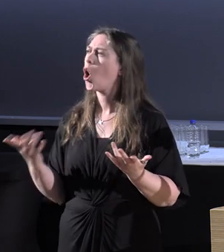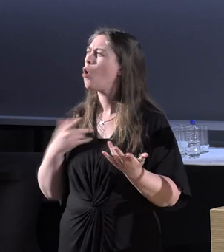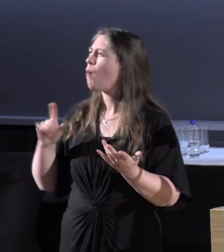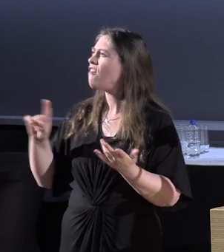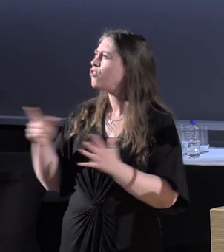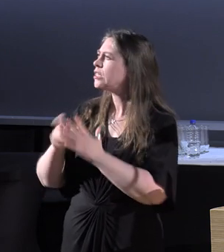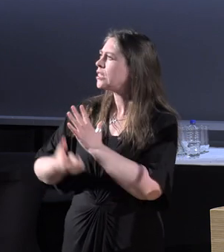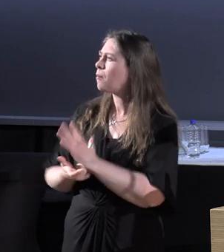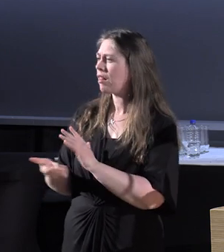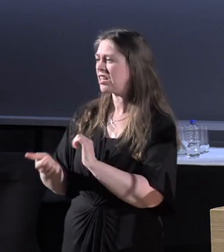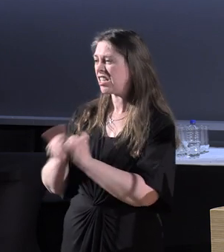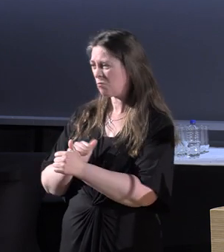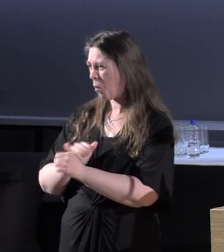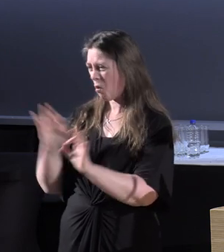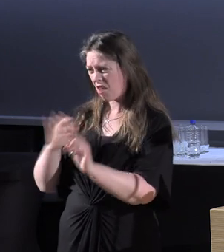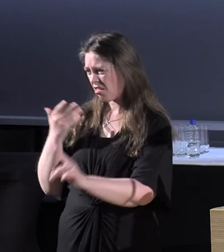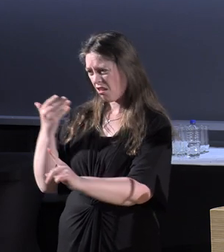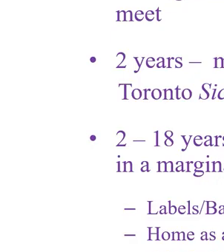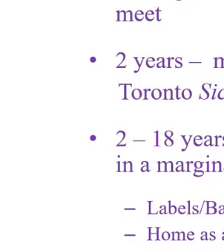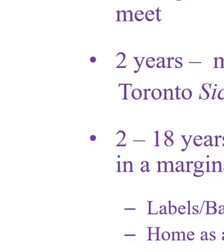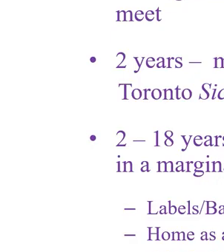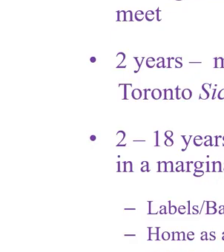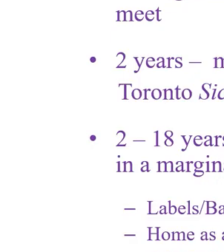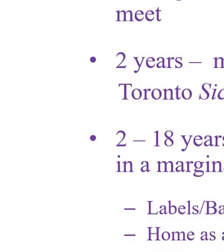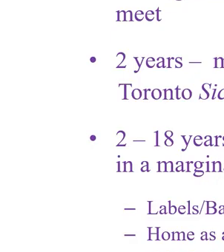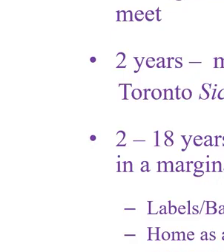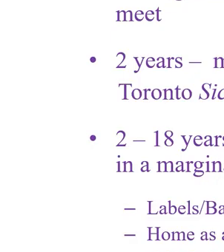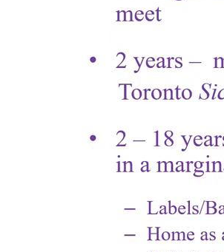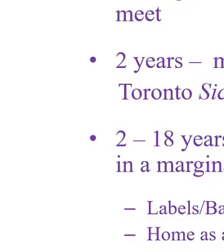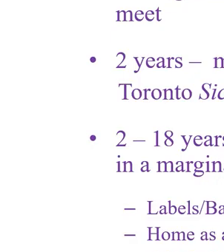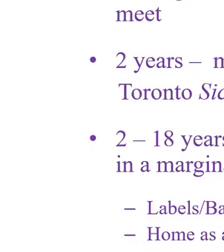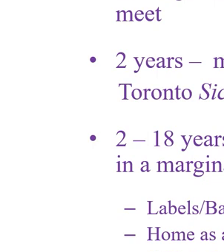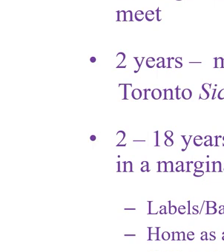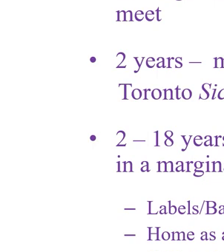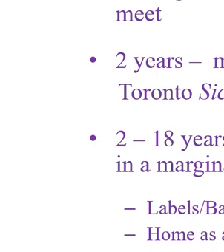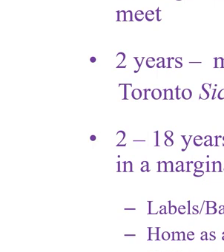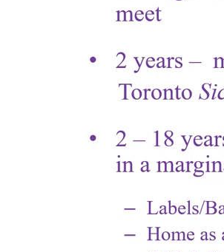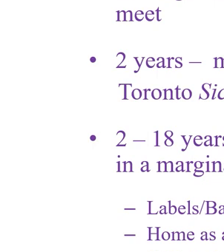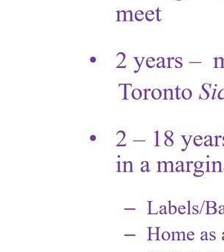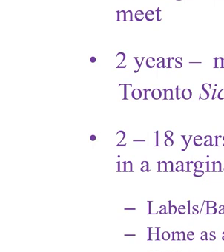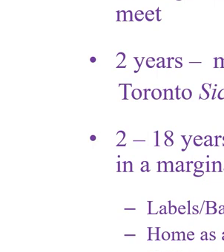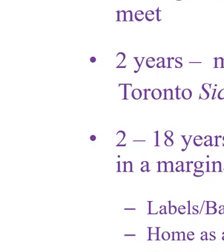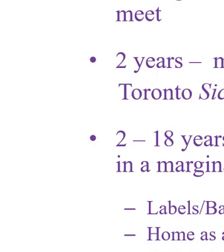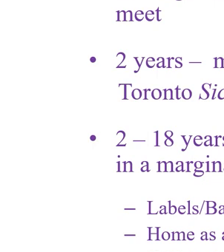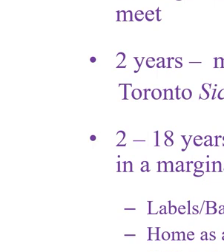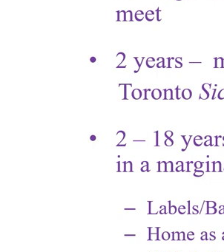disability sport event until I was an autonomous individual at university.